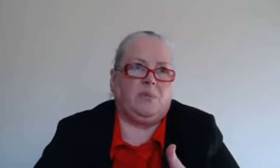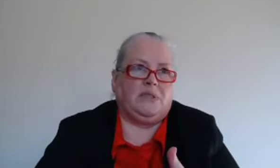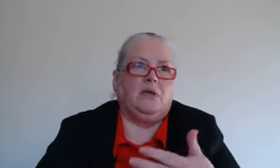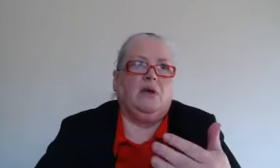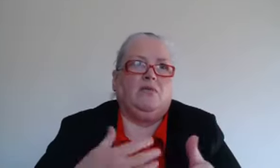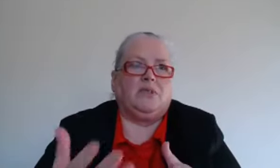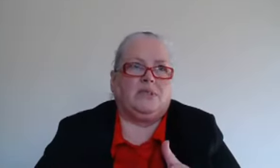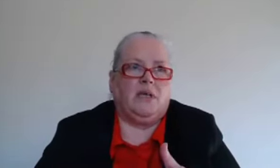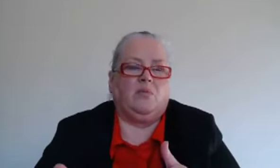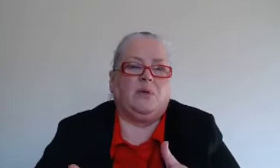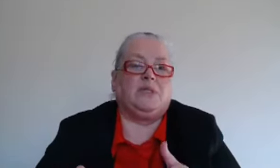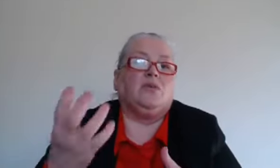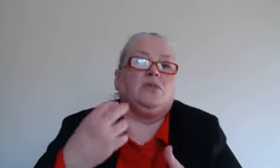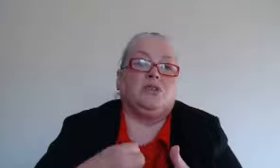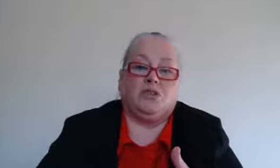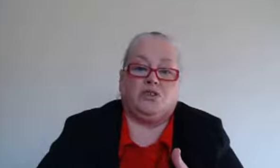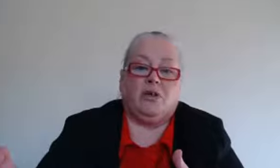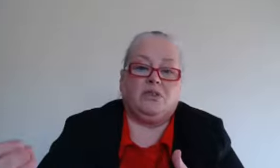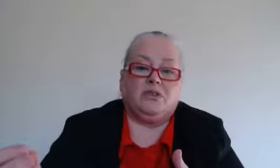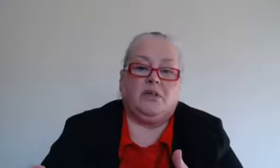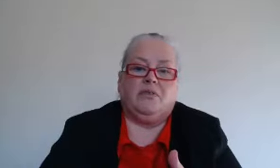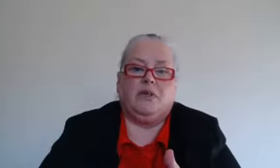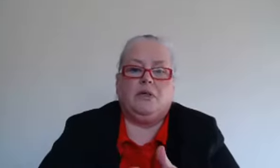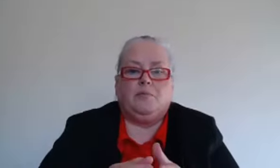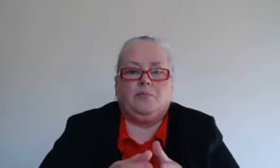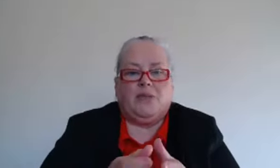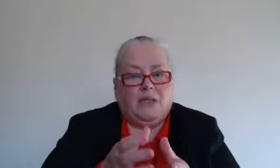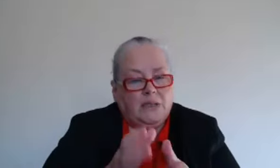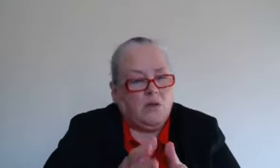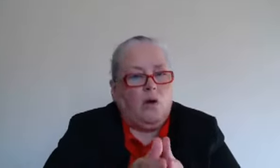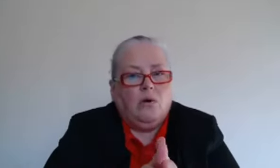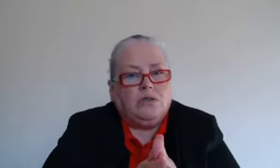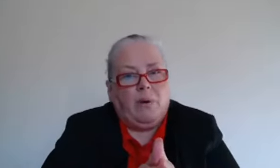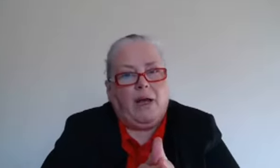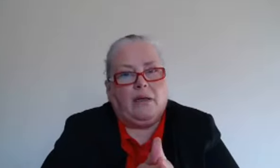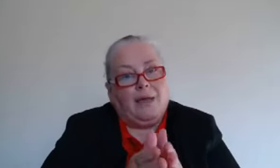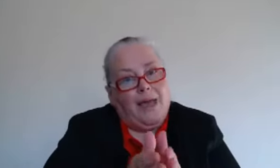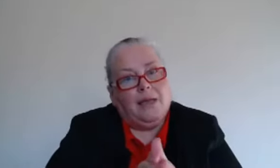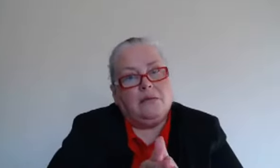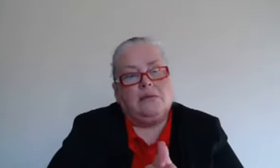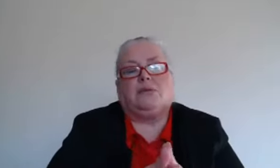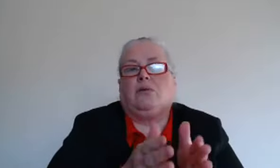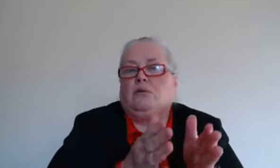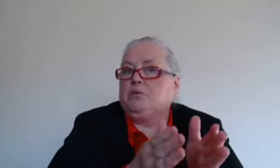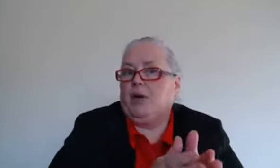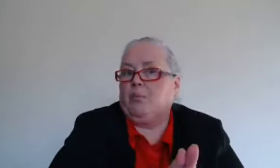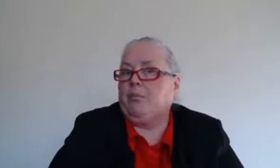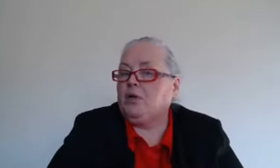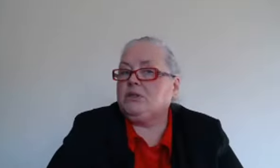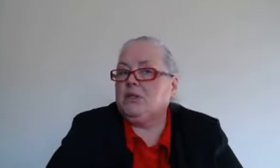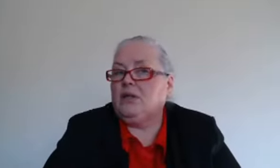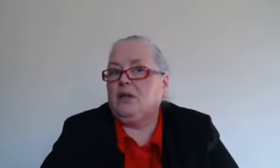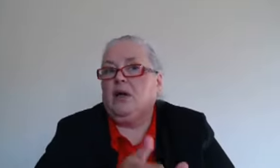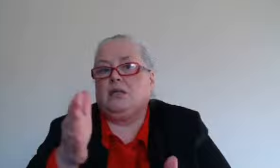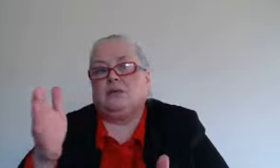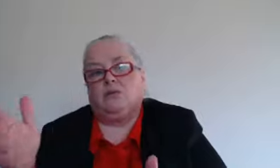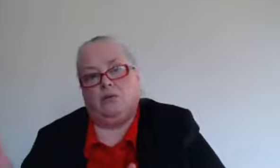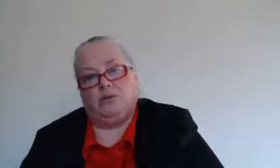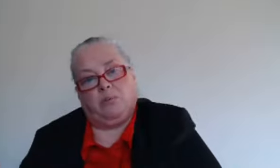busy for the sake of busy in order to distract yourself then that's going to hold you back again it's going to hold you back personally and it's going to hold you